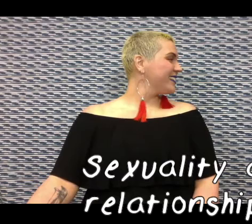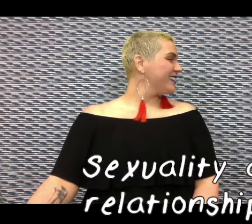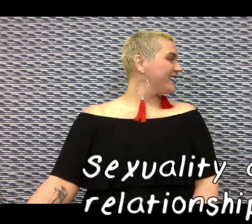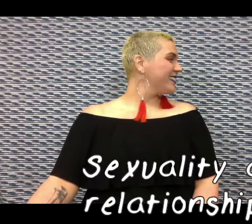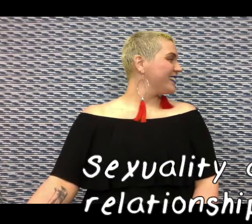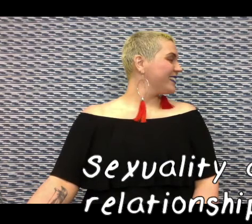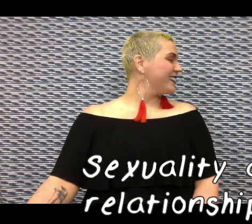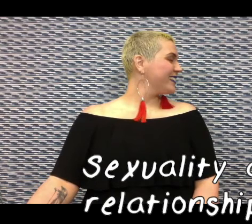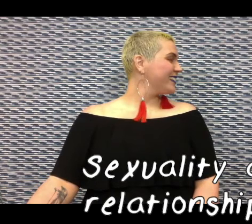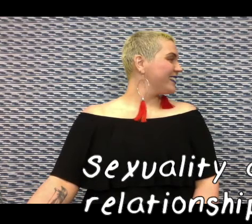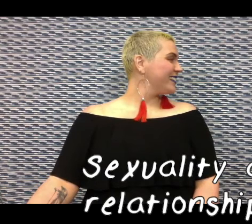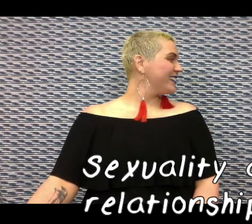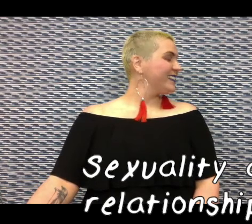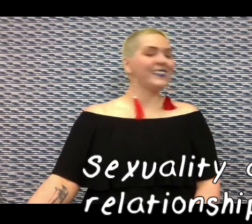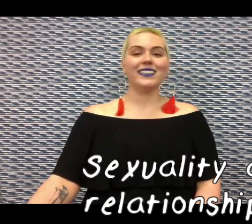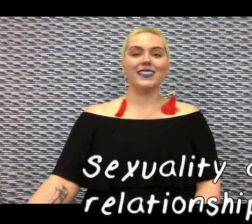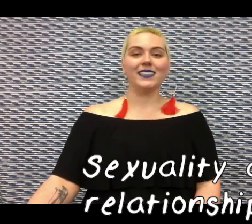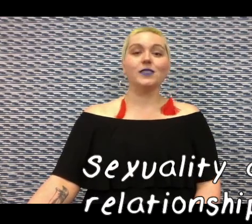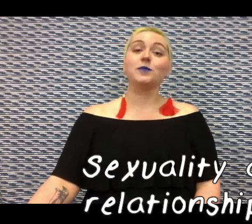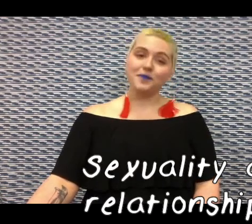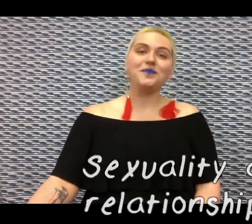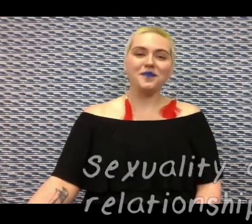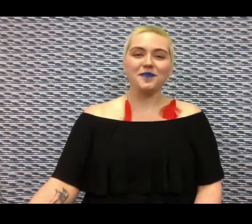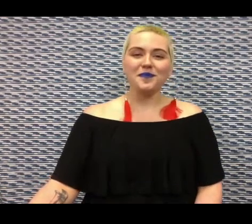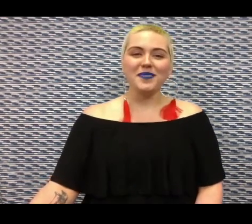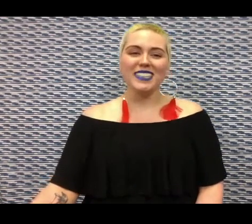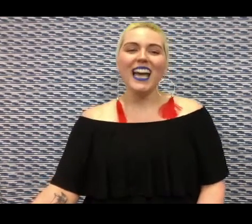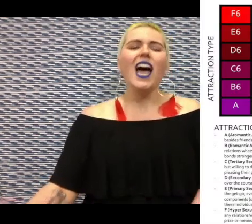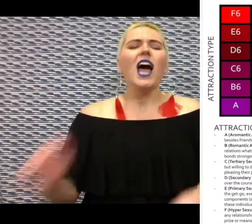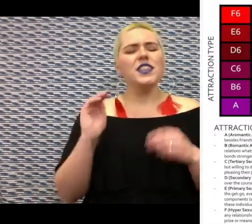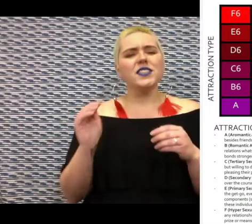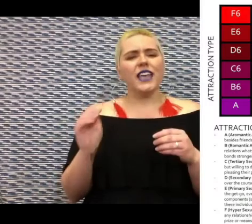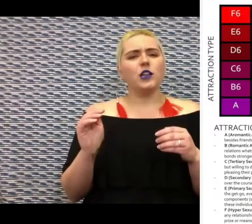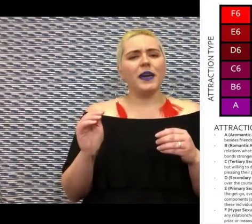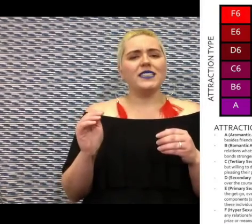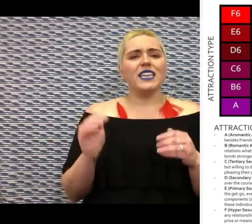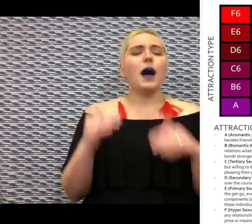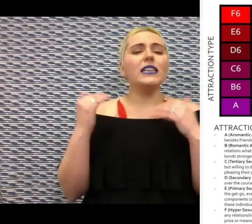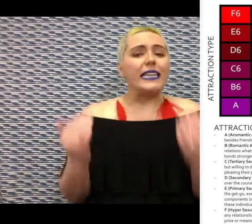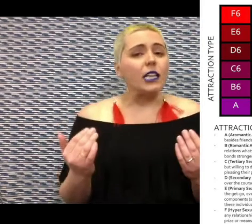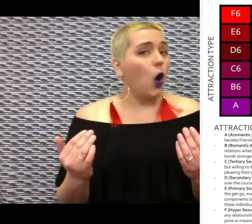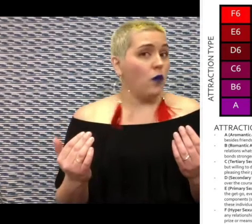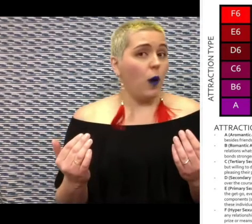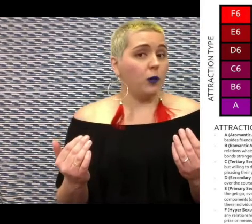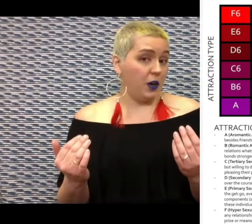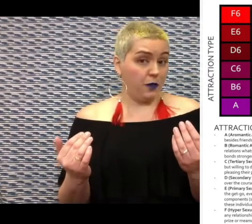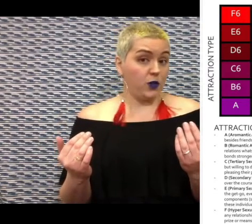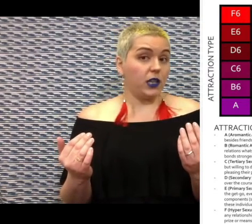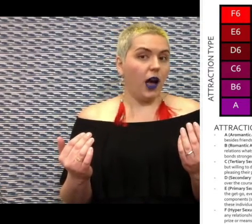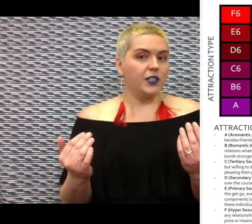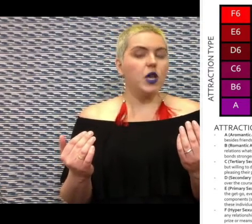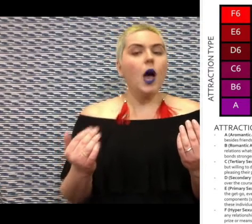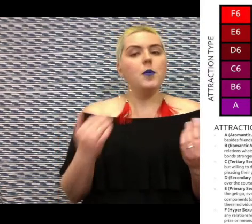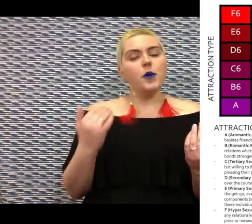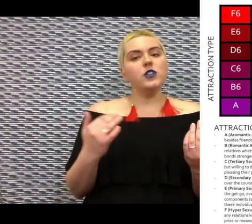intimacy and companionship all of which remain central to the relationship. This scale may seem a little overwhelming at first